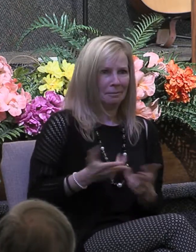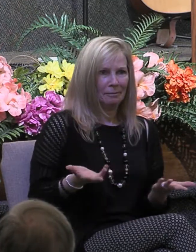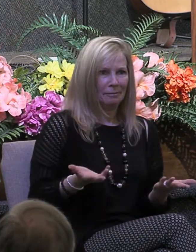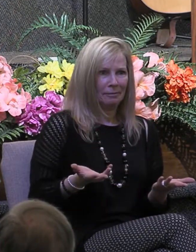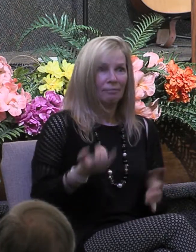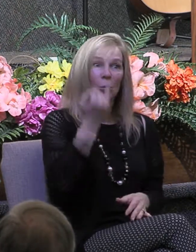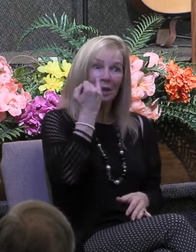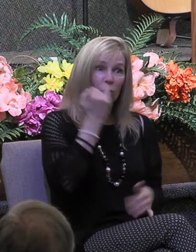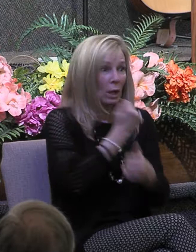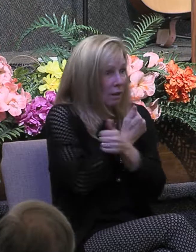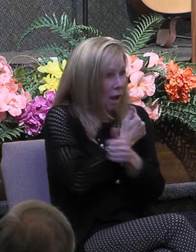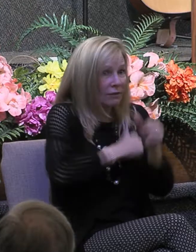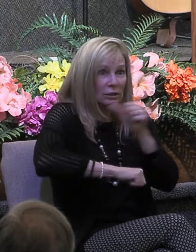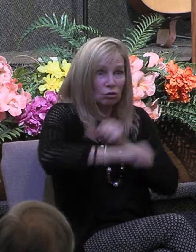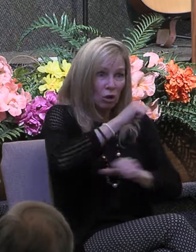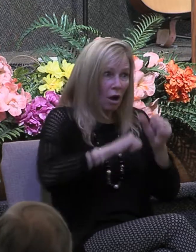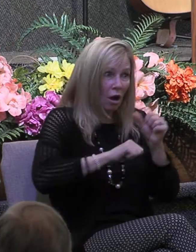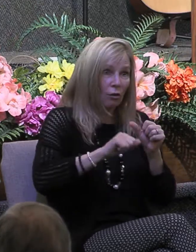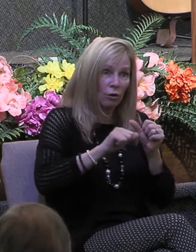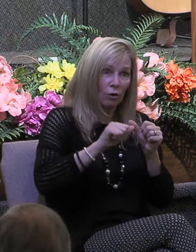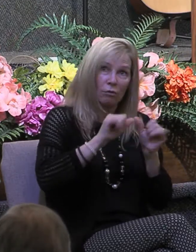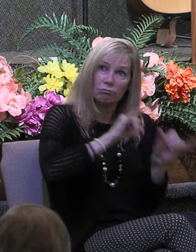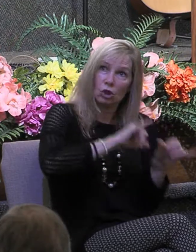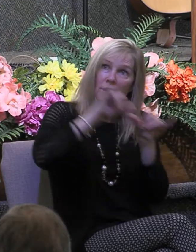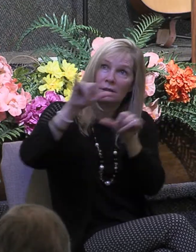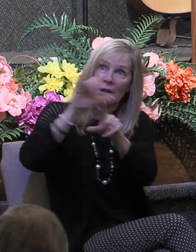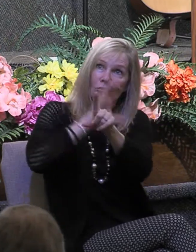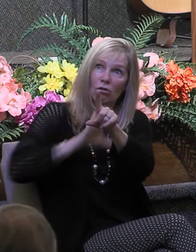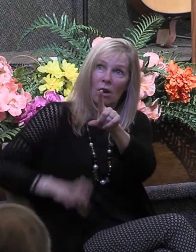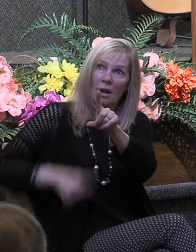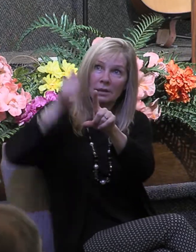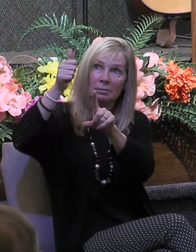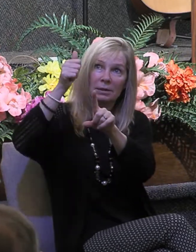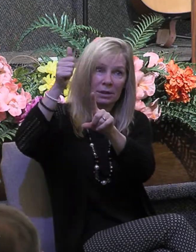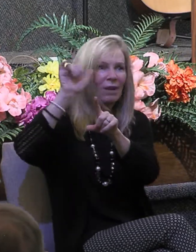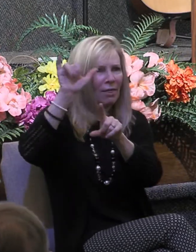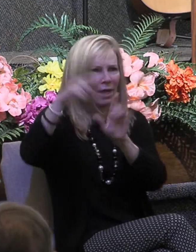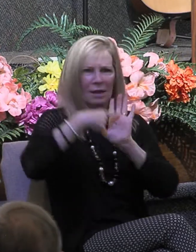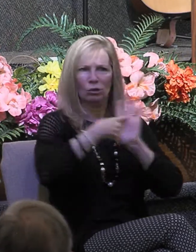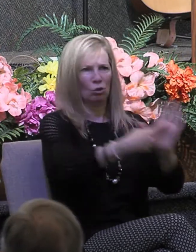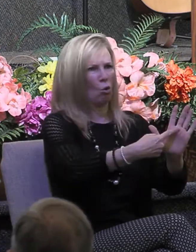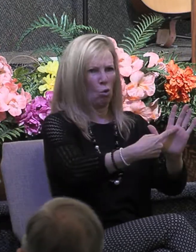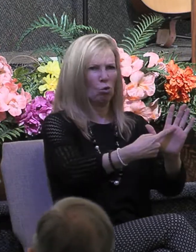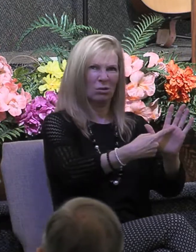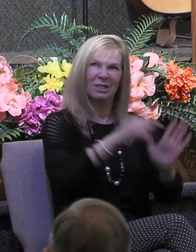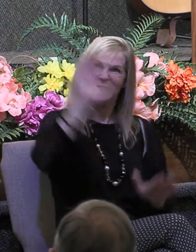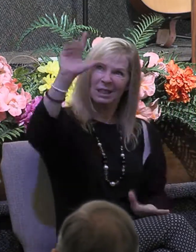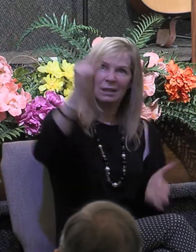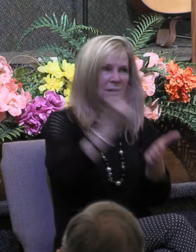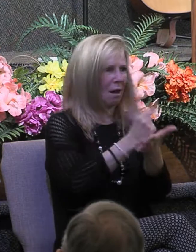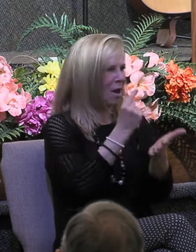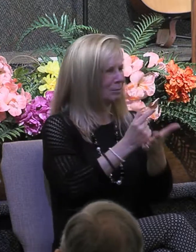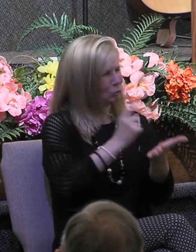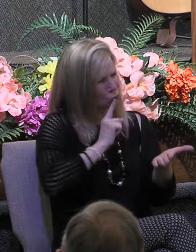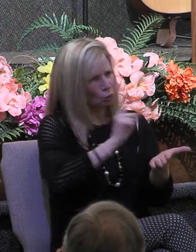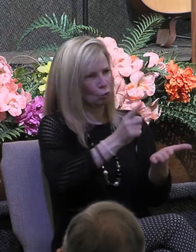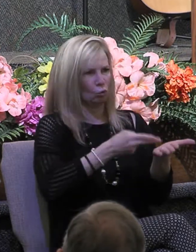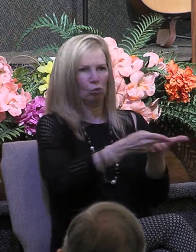Christ-like manner, then it testifies to the world of the truthfulness of the gospel. Because it says to the world that the